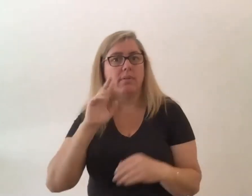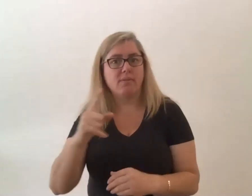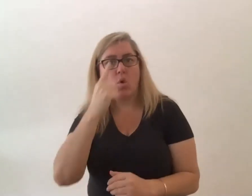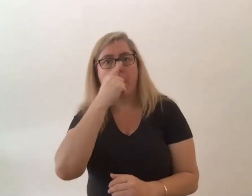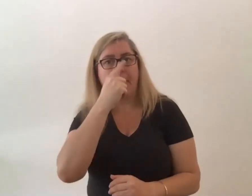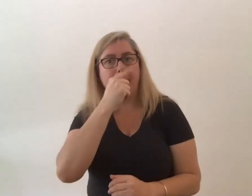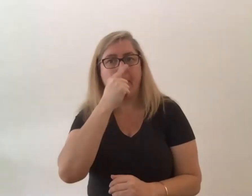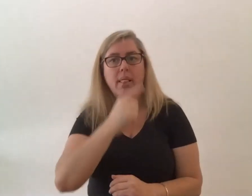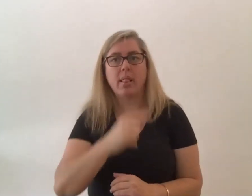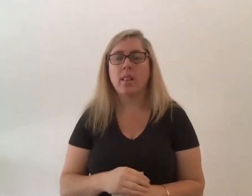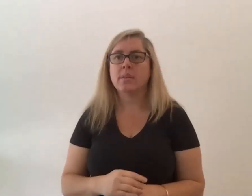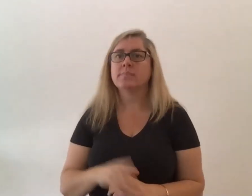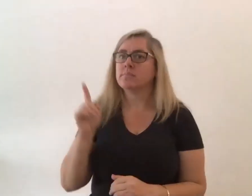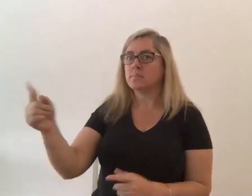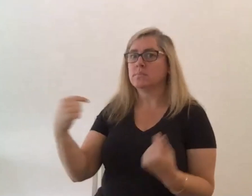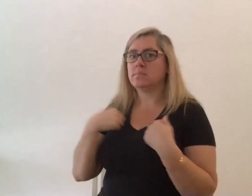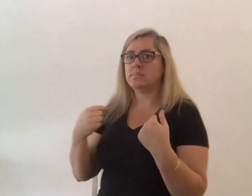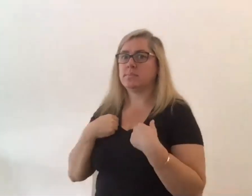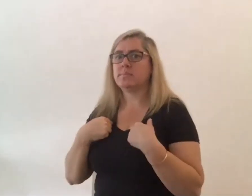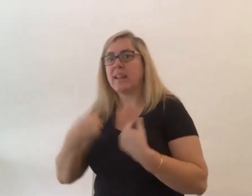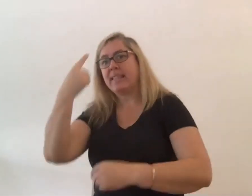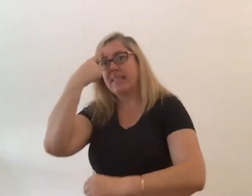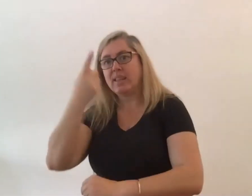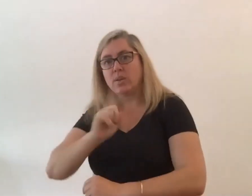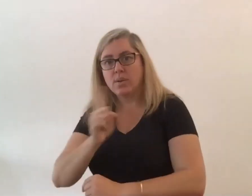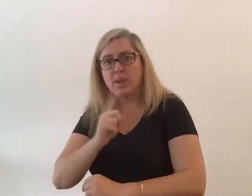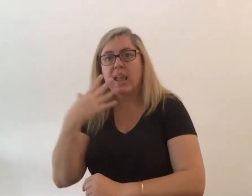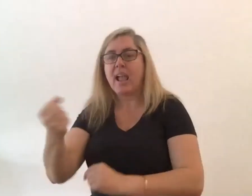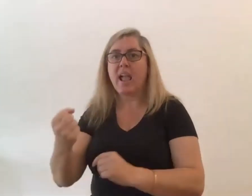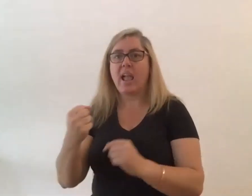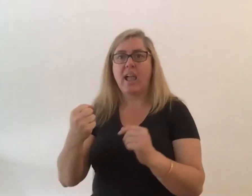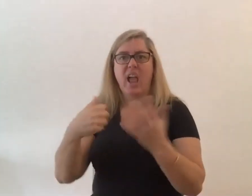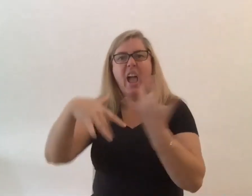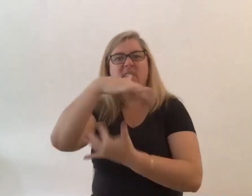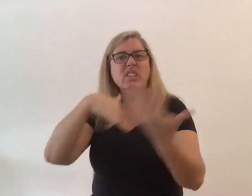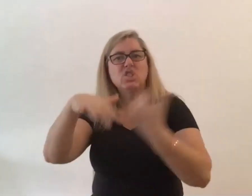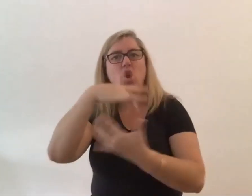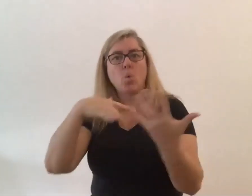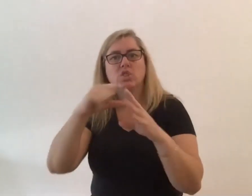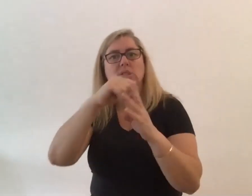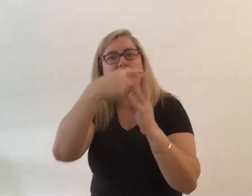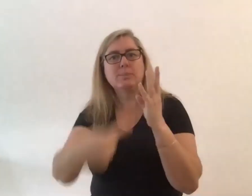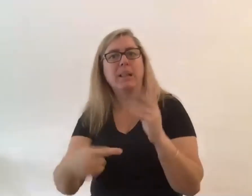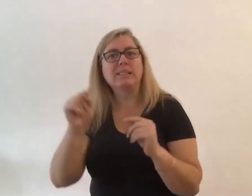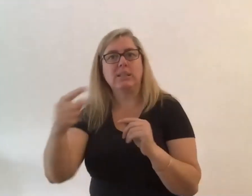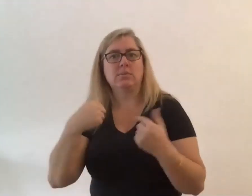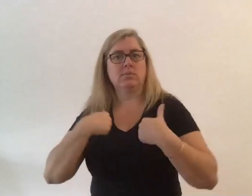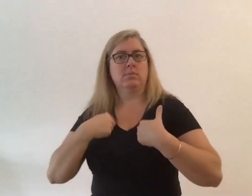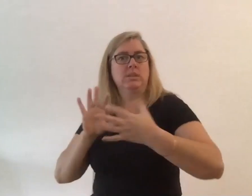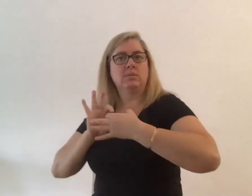i do think that when you've got social disability which i i do identify with social disability and to get to